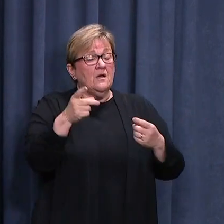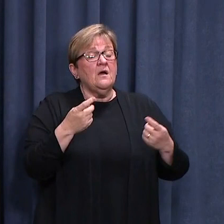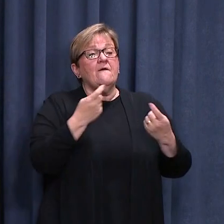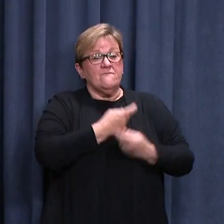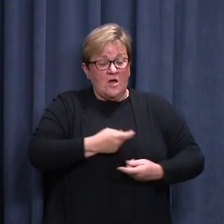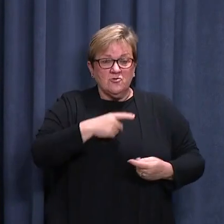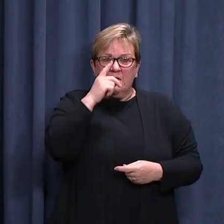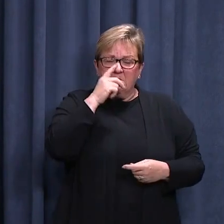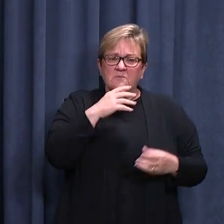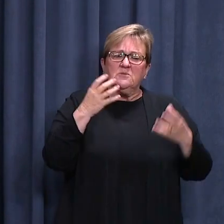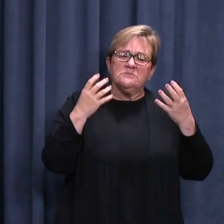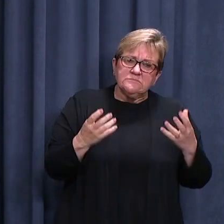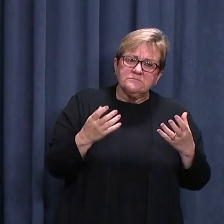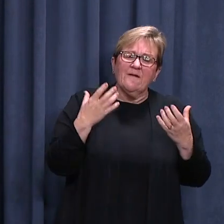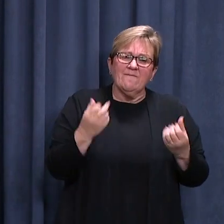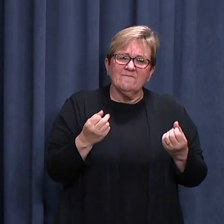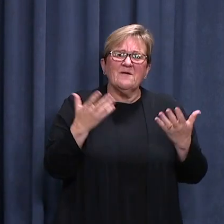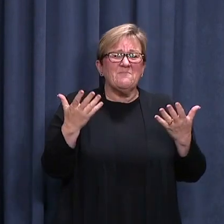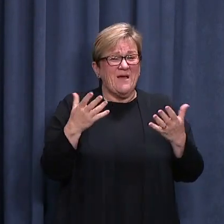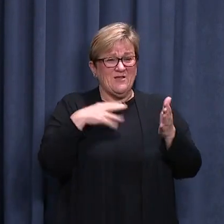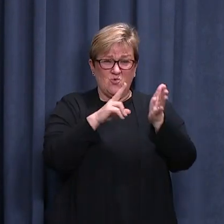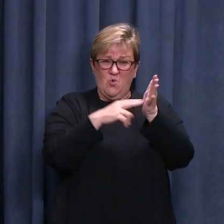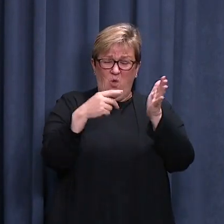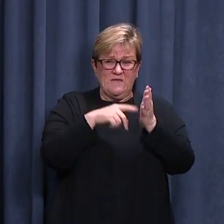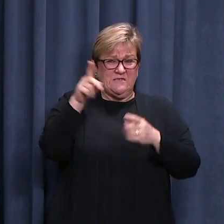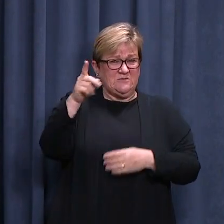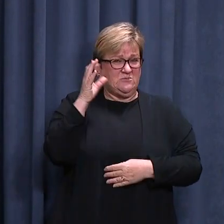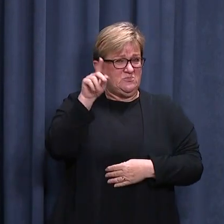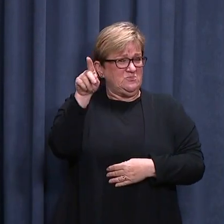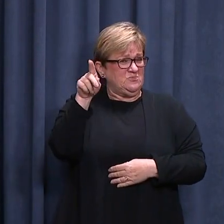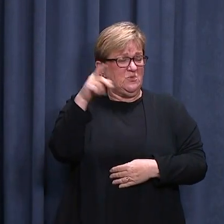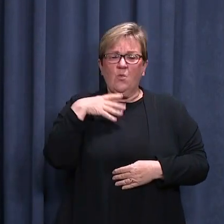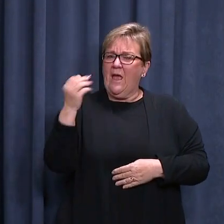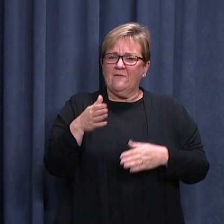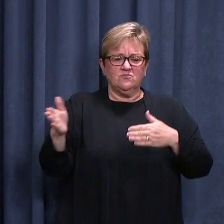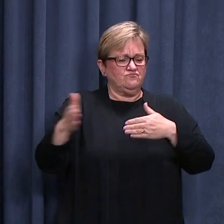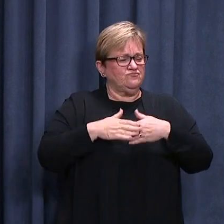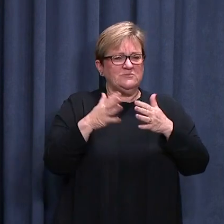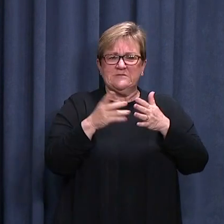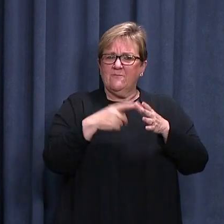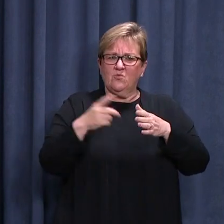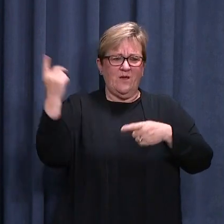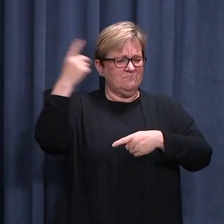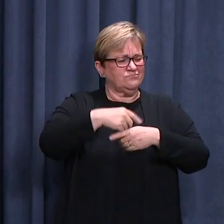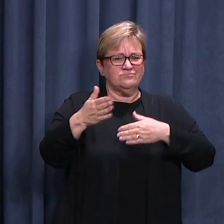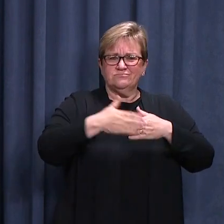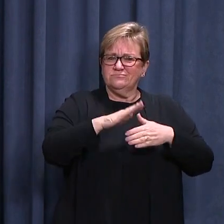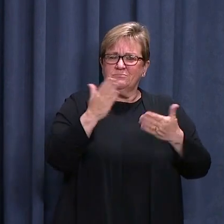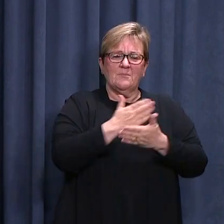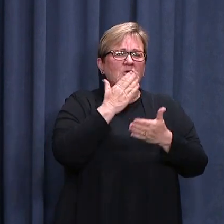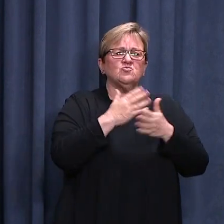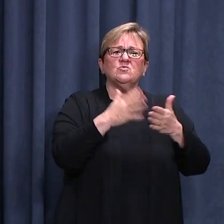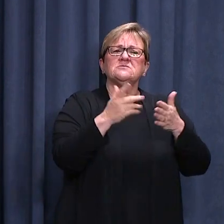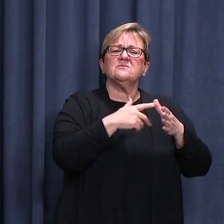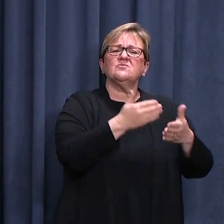people involved, but given the situation in the Northern Territory, we need to maintain strong border controls to keep our community safe,